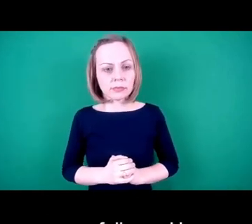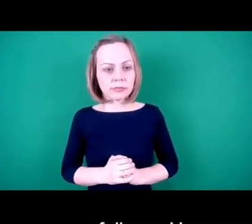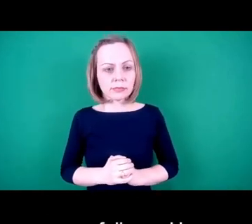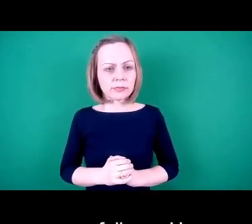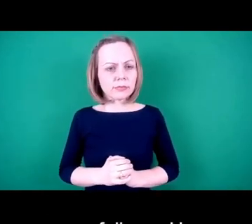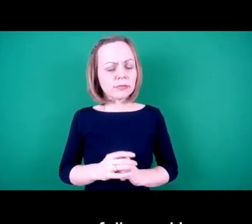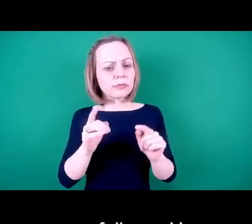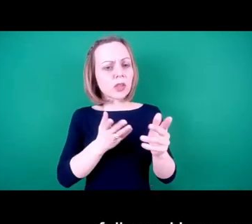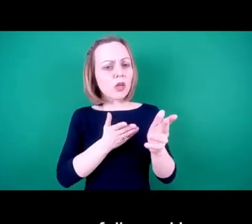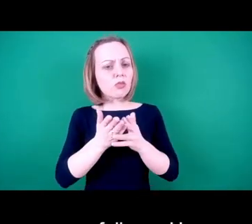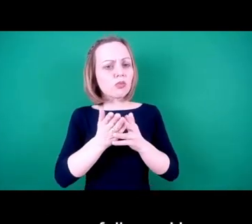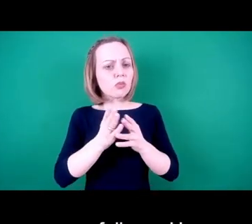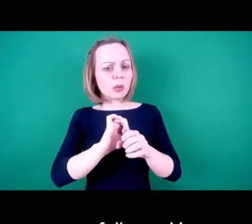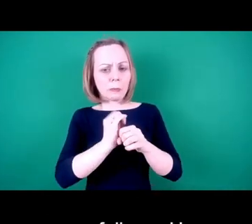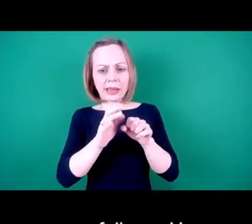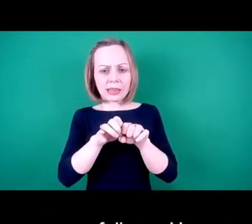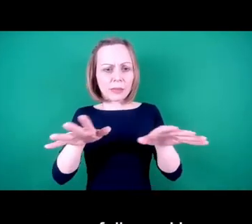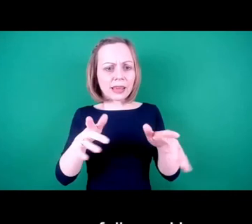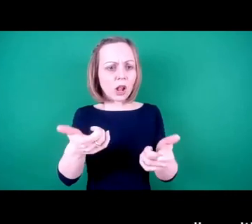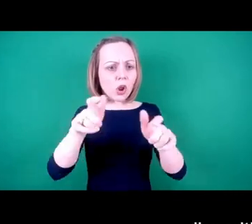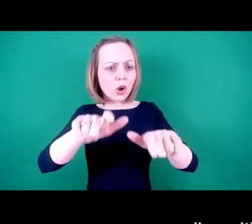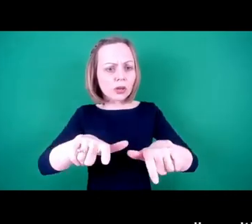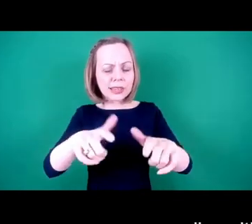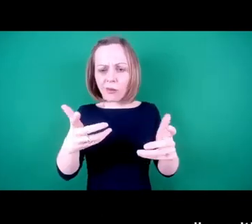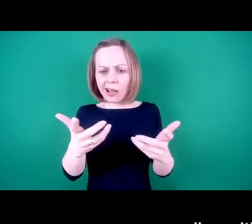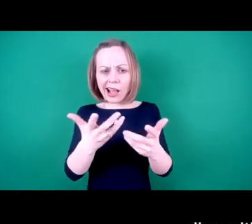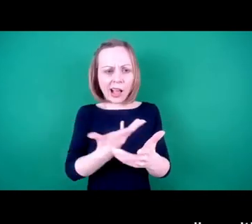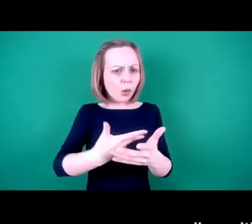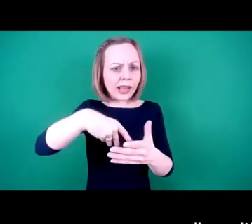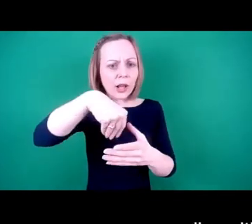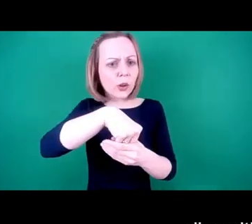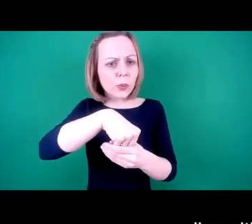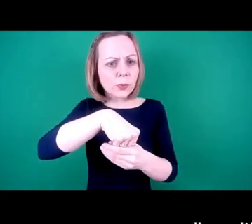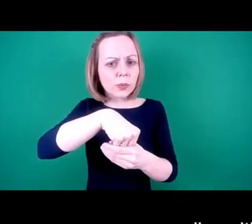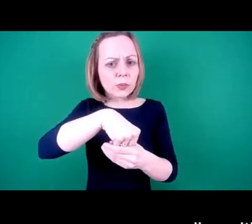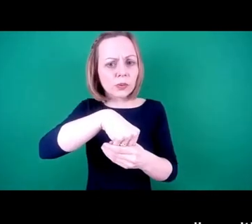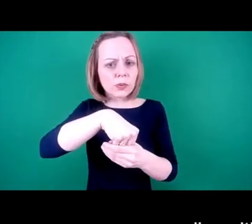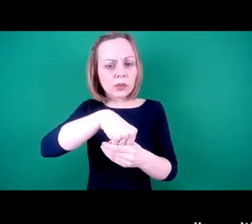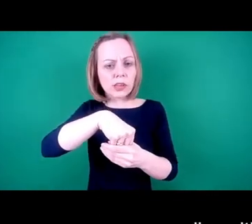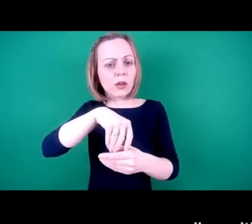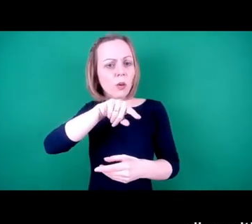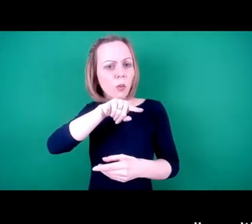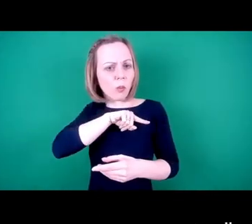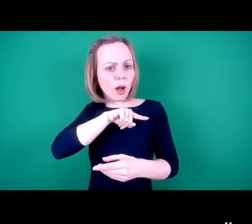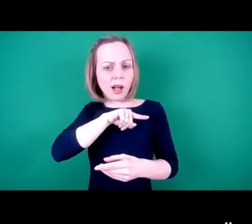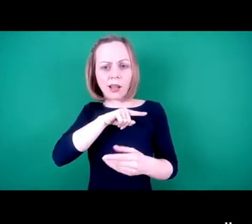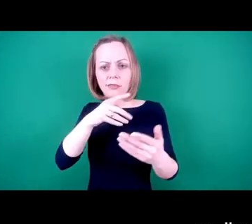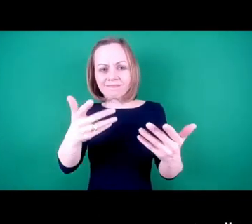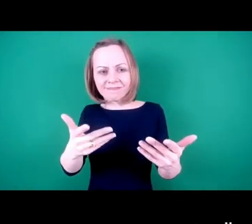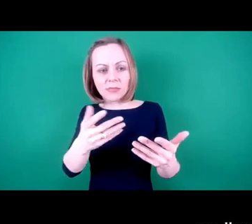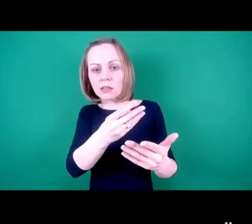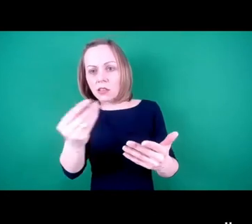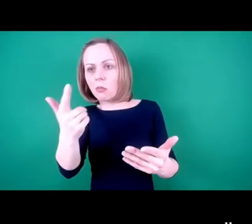pandemic lockdowns when there are such disparities between people being able to access online